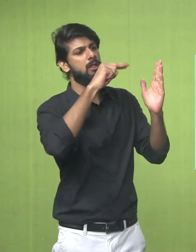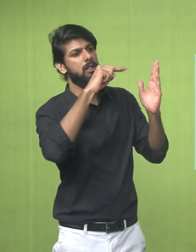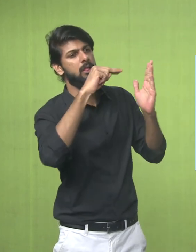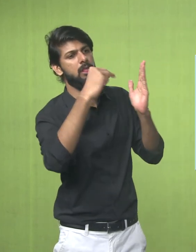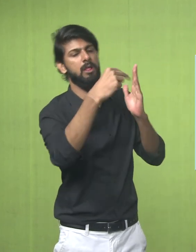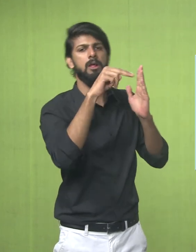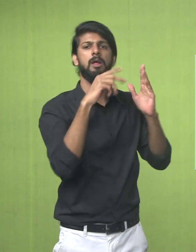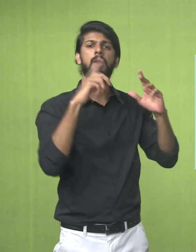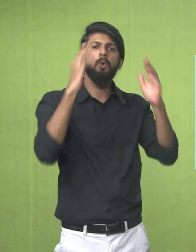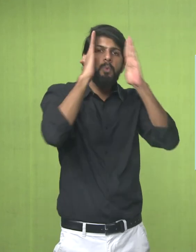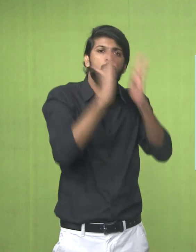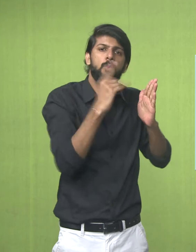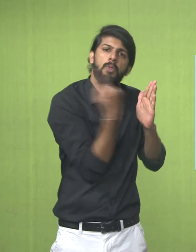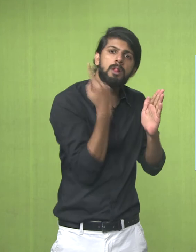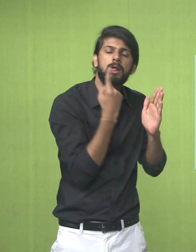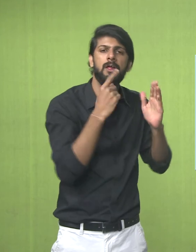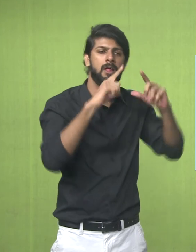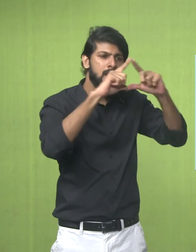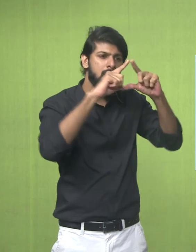And Mostly It was These Similar Shapes